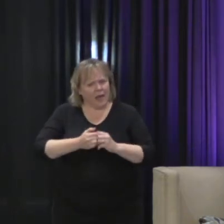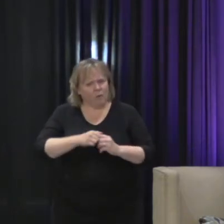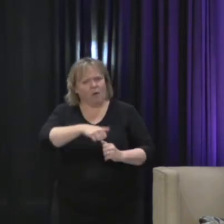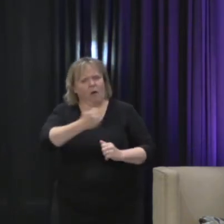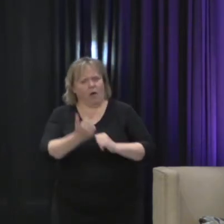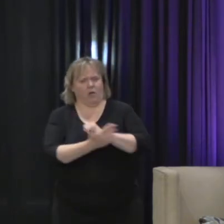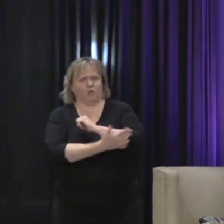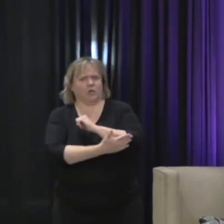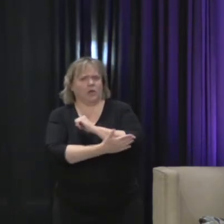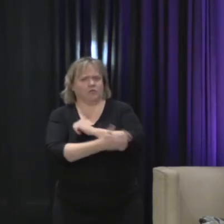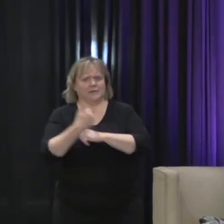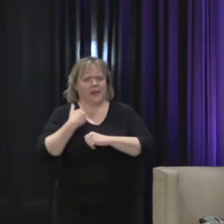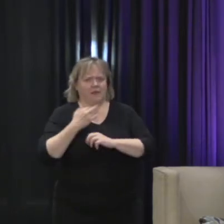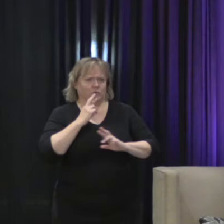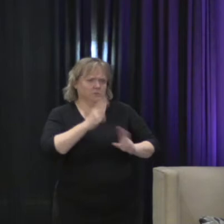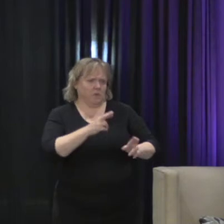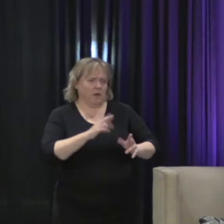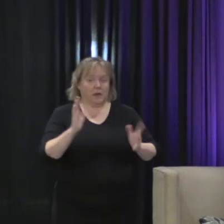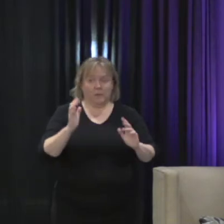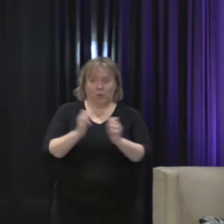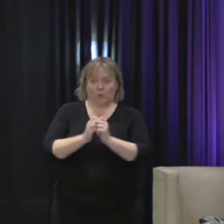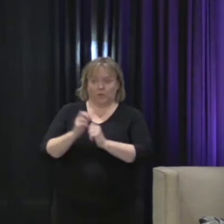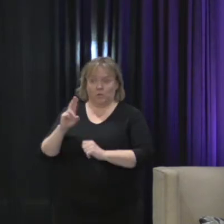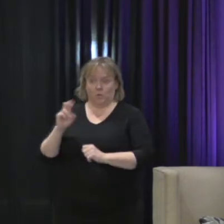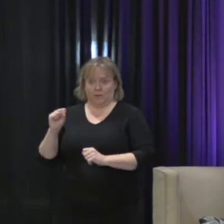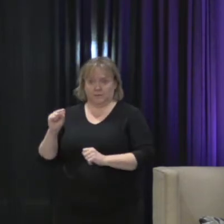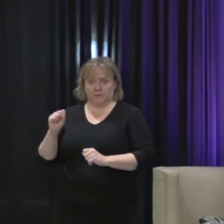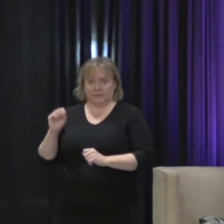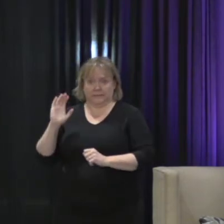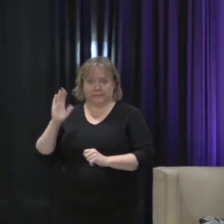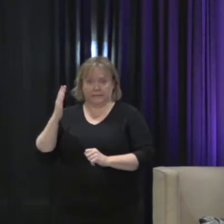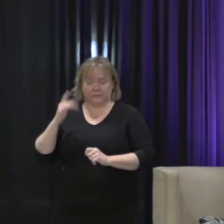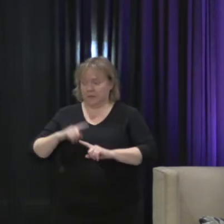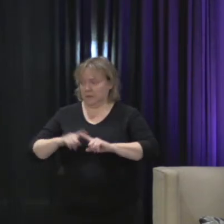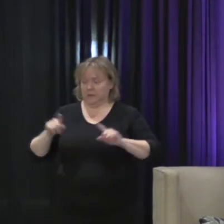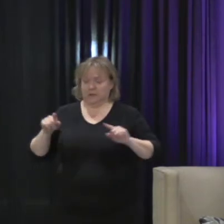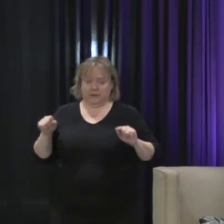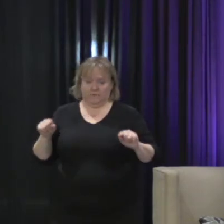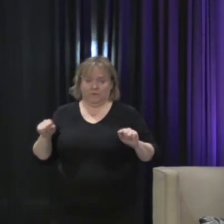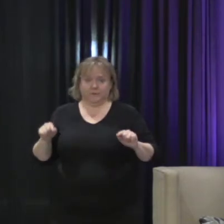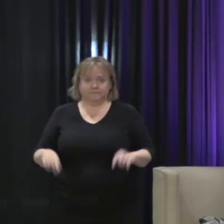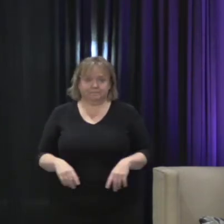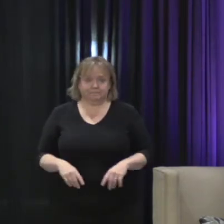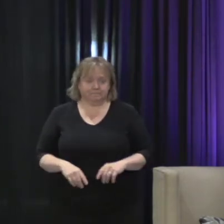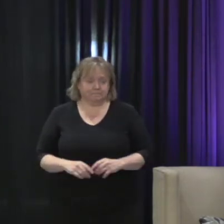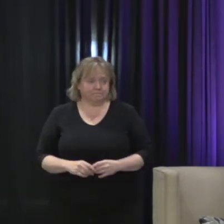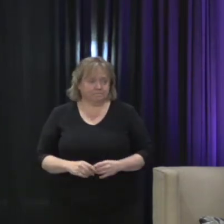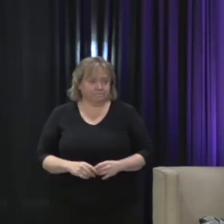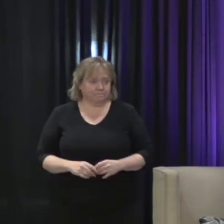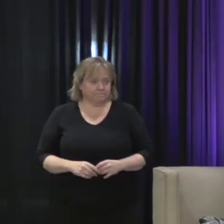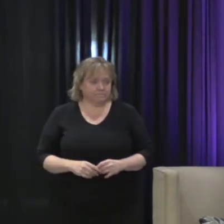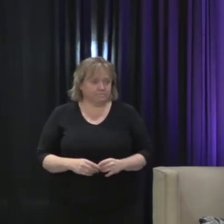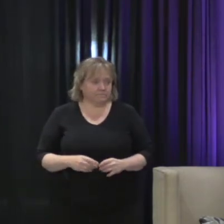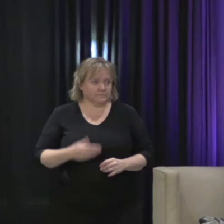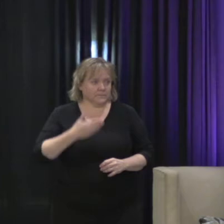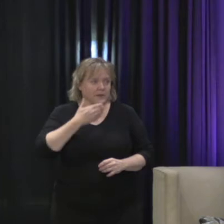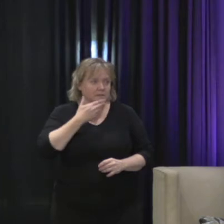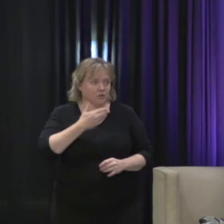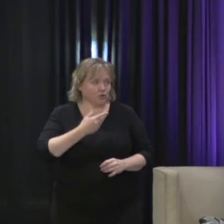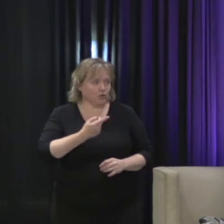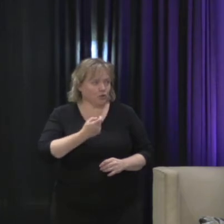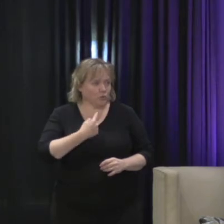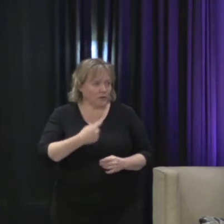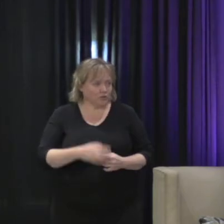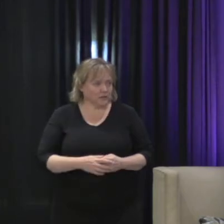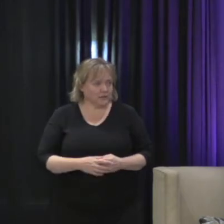respond as opposed to how we respond. Because it seems to me that it's a completely different thing. Yeah. Great question. So I